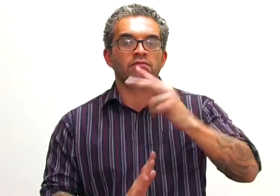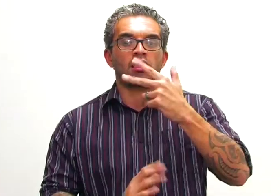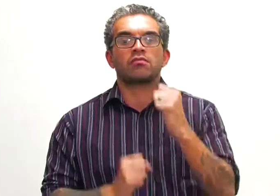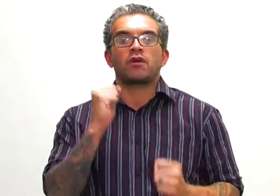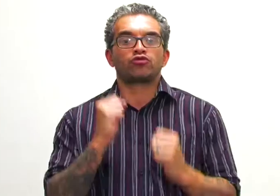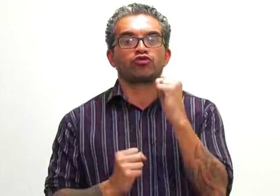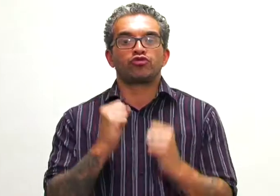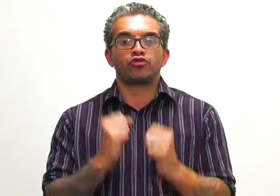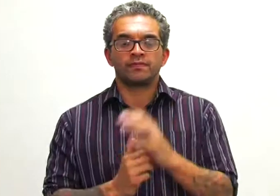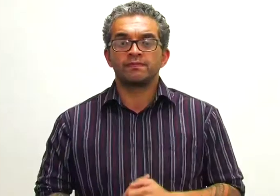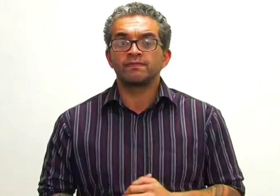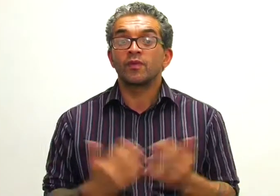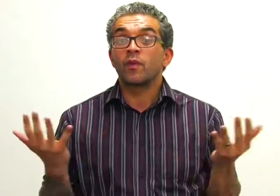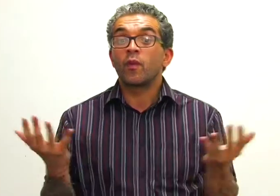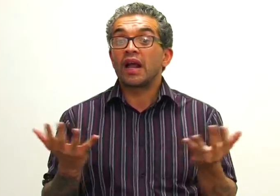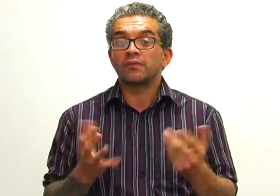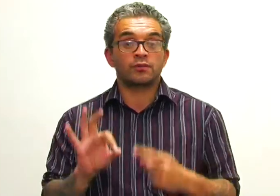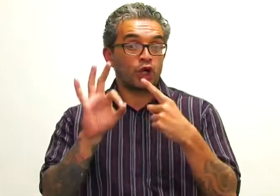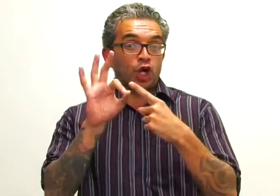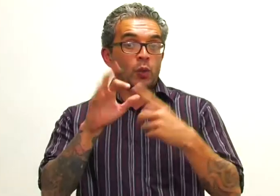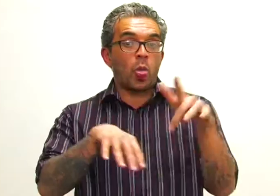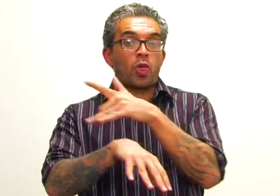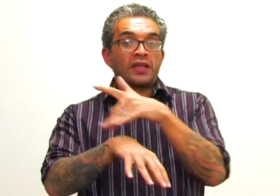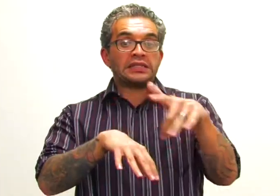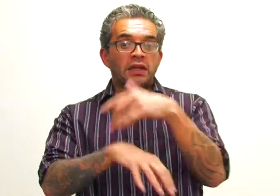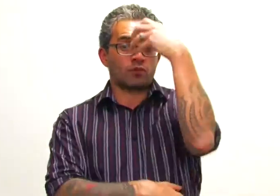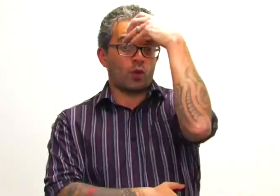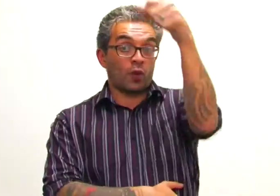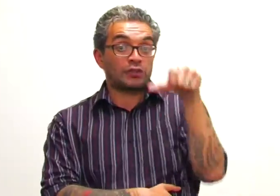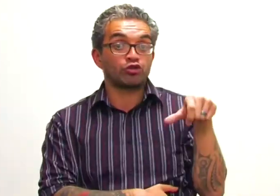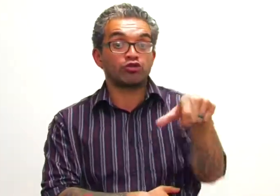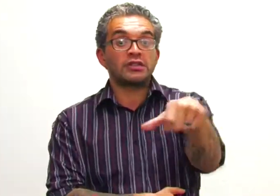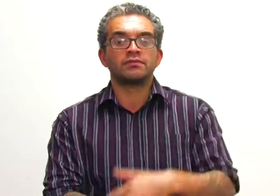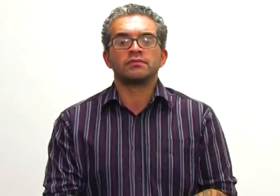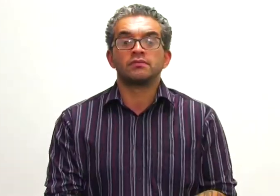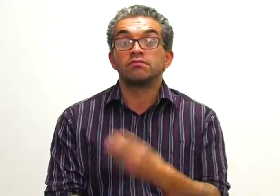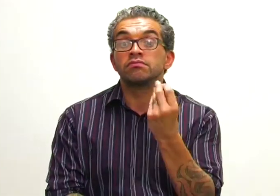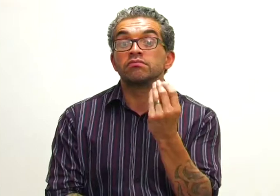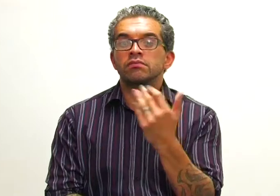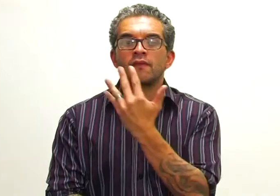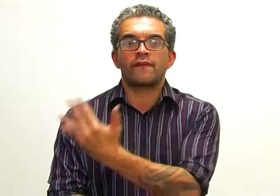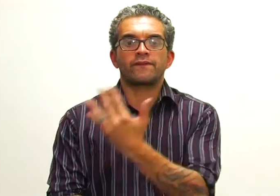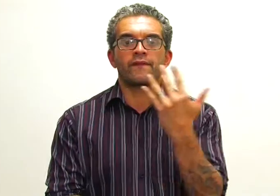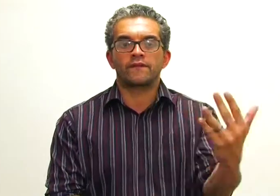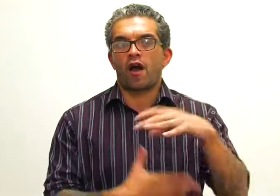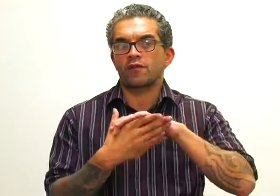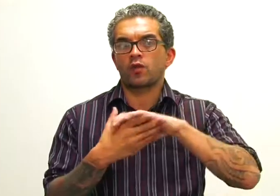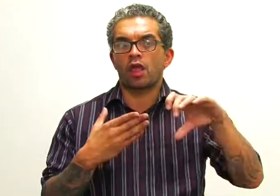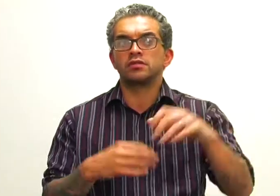This will be on Sunday the 8th of March at Kew Theatre in Queen Street. The price is $55.